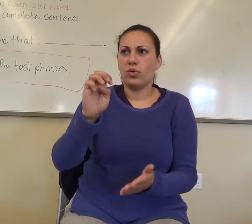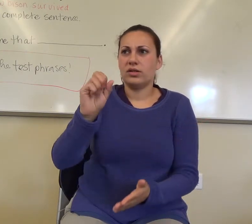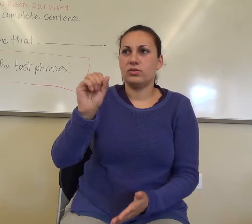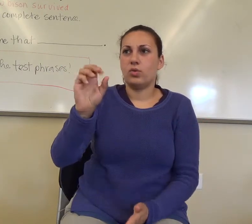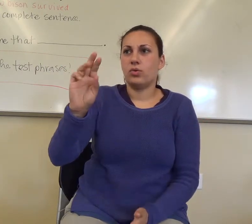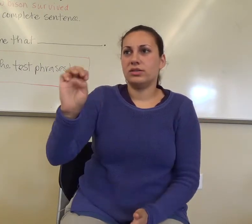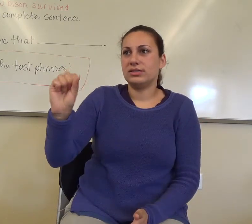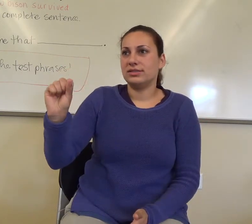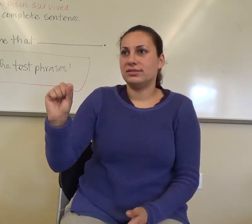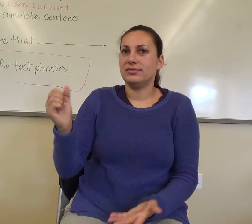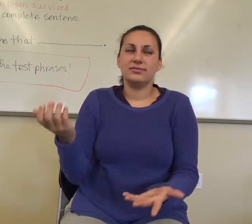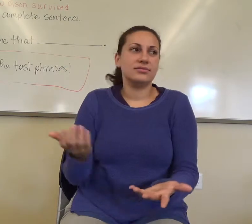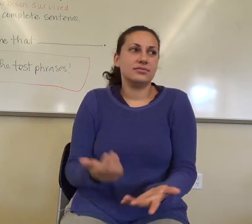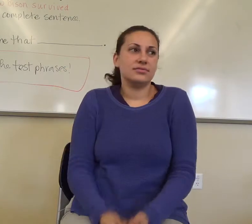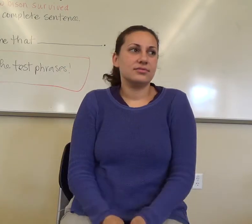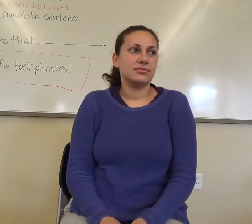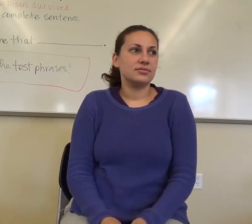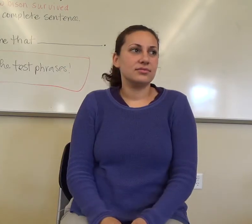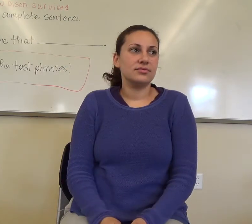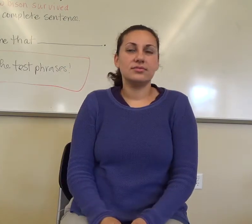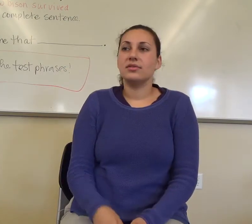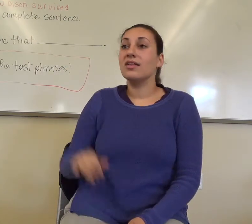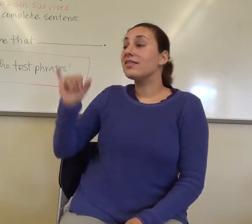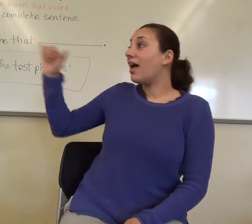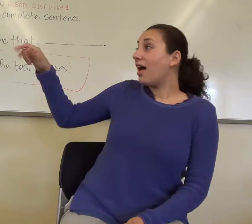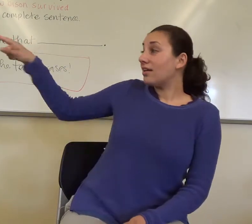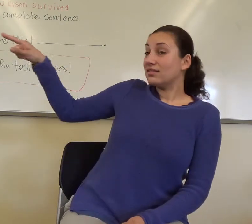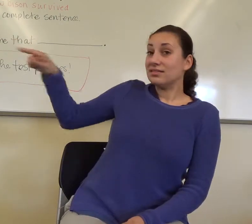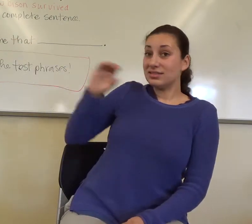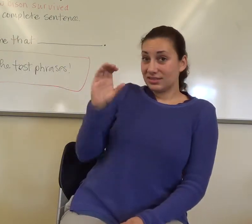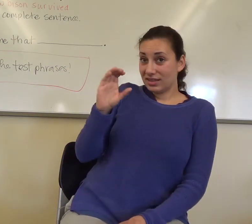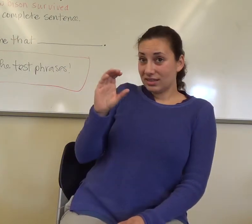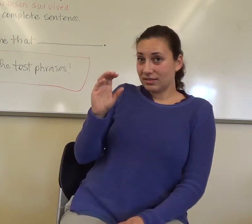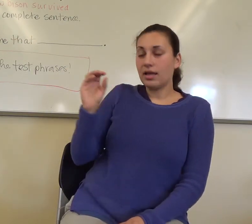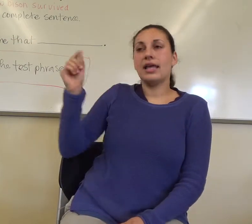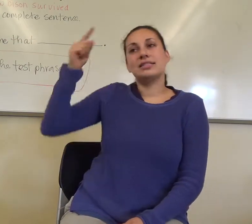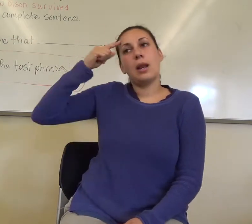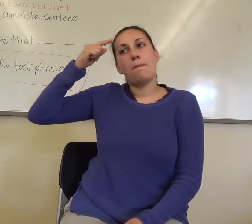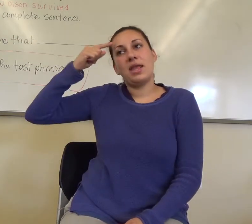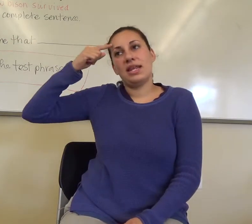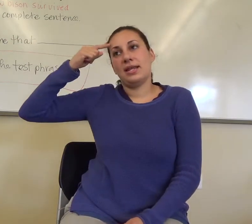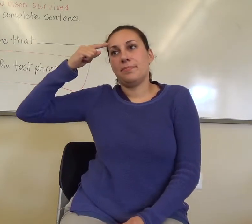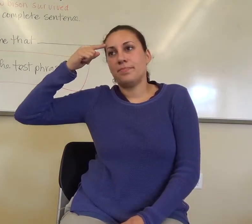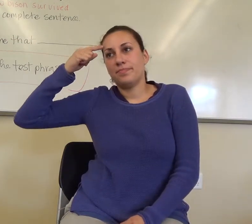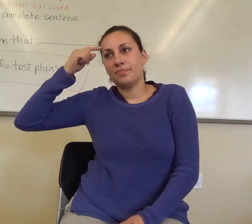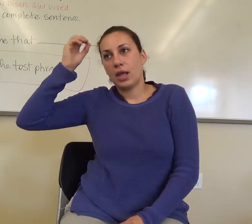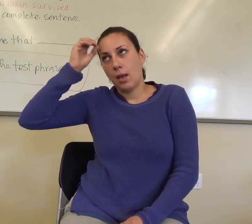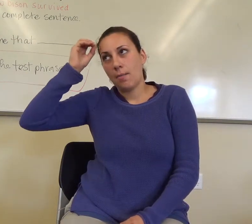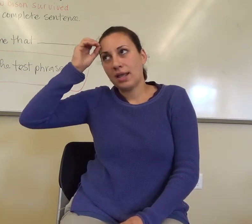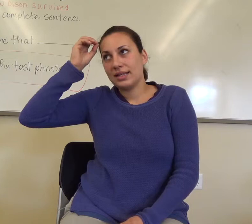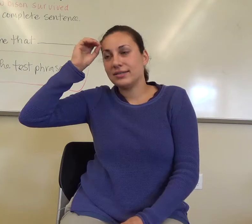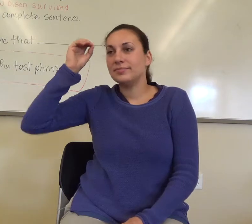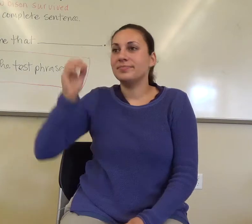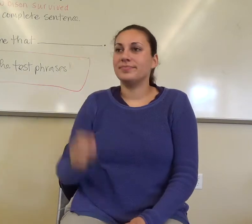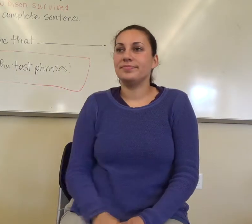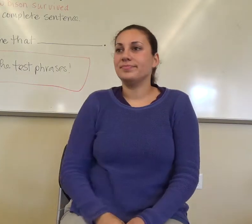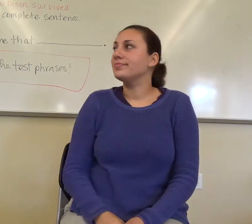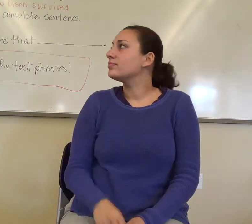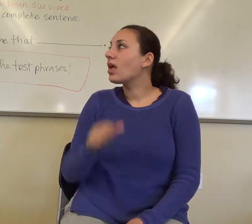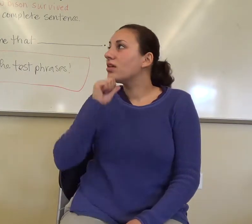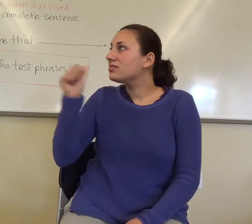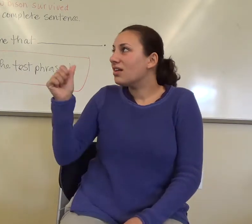Well, it's not just an example. It's an opinion. This is an opinion that's not in there at all.